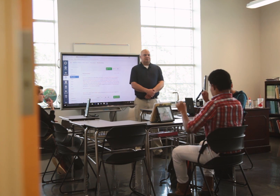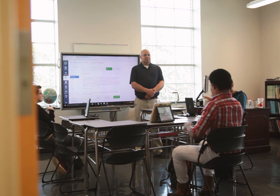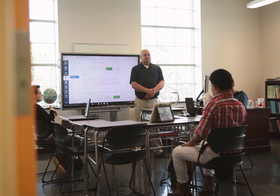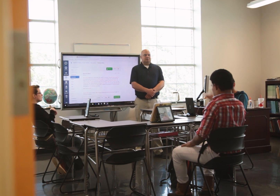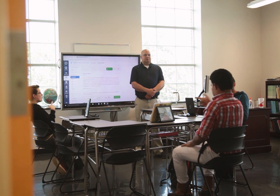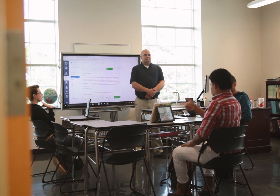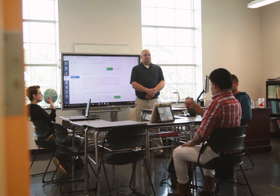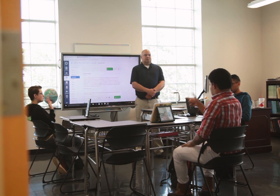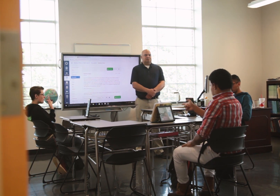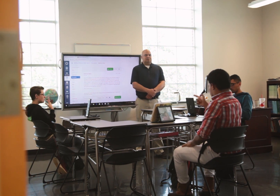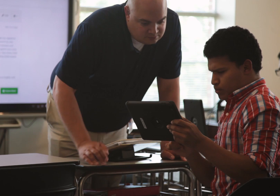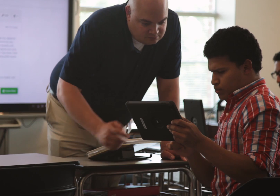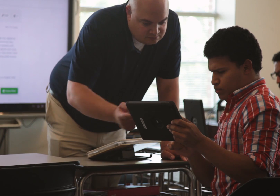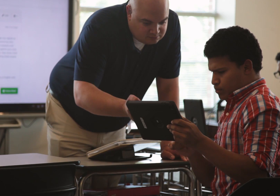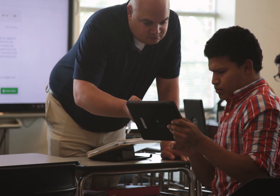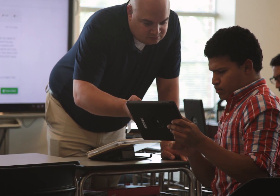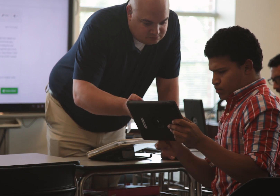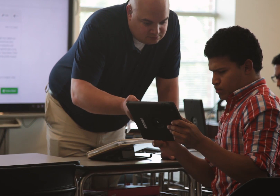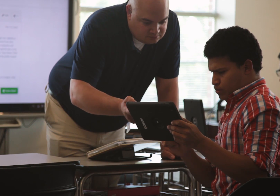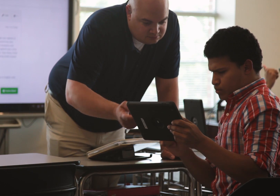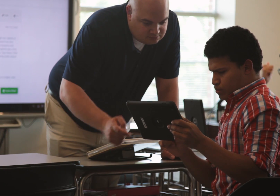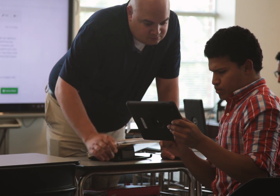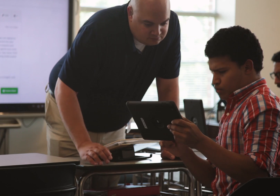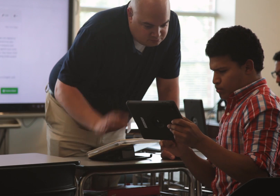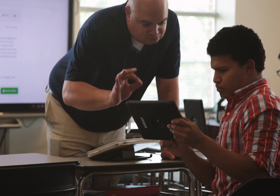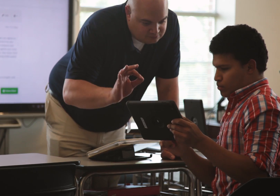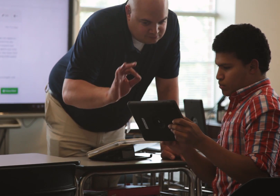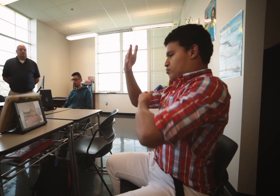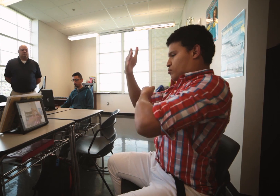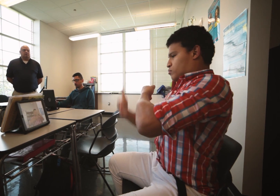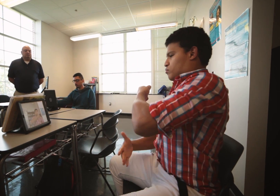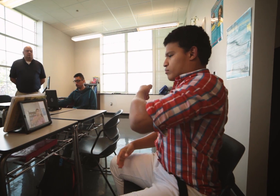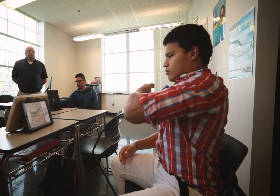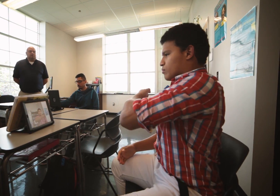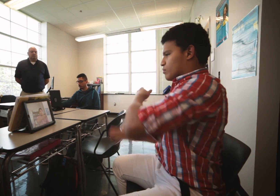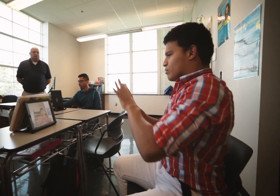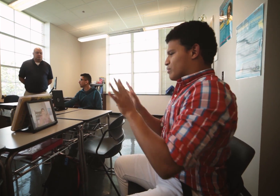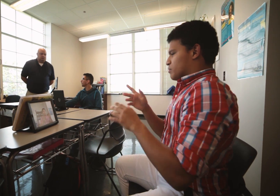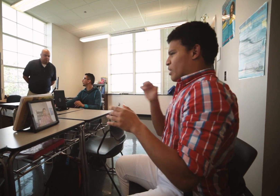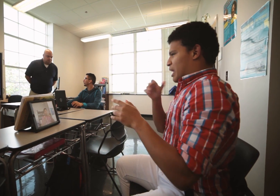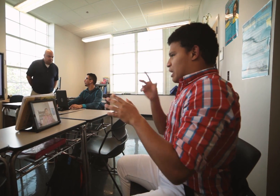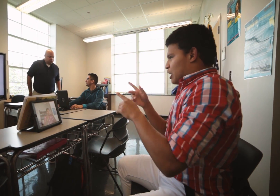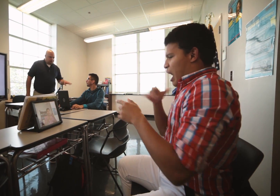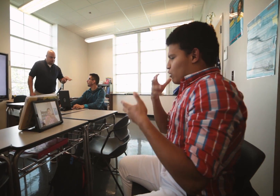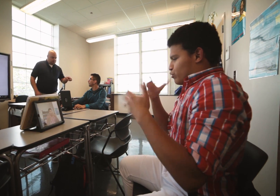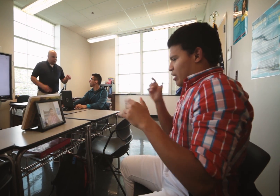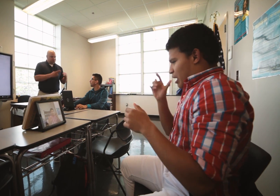With Canvas, we can ask questions and ask the students to reply, videoing themselves through the